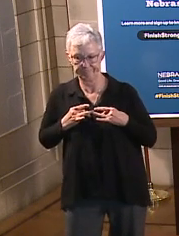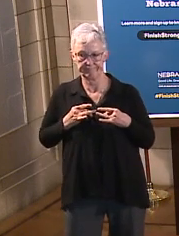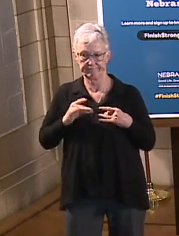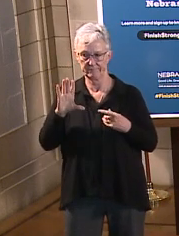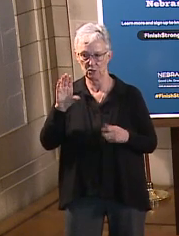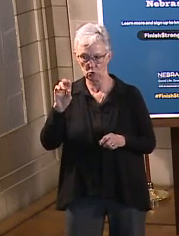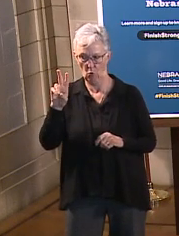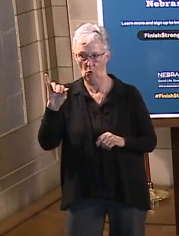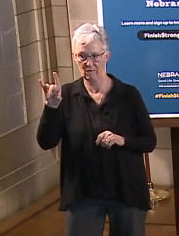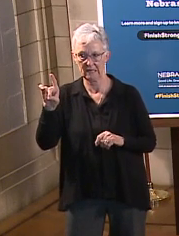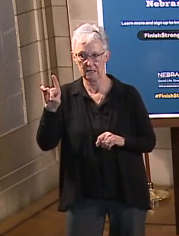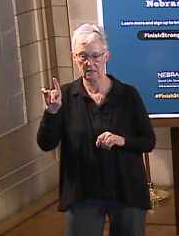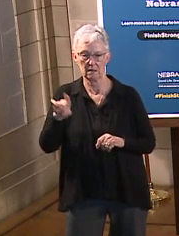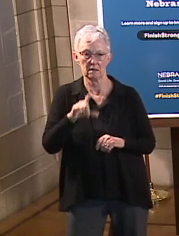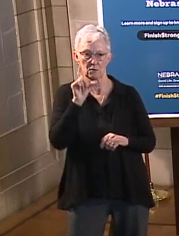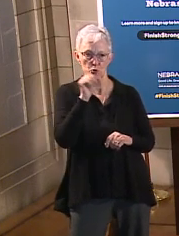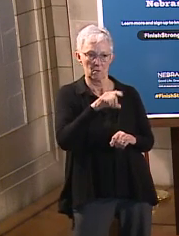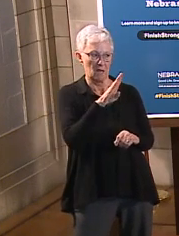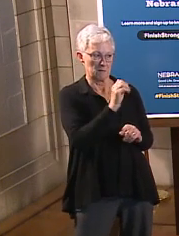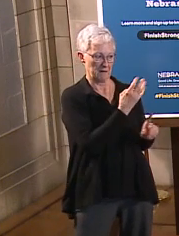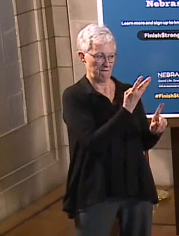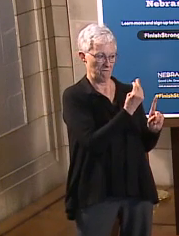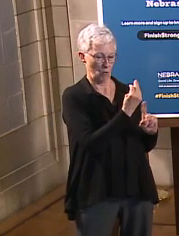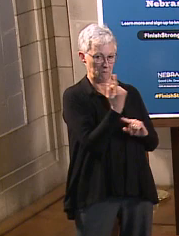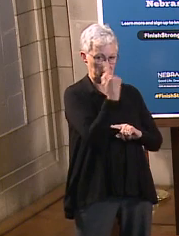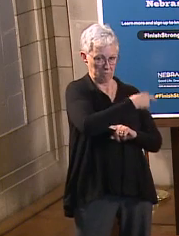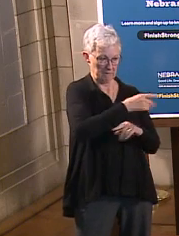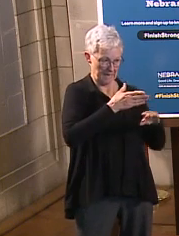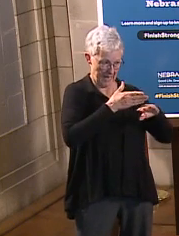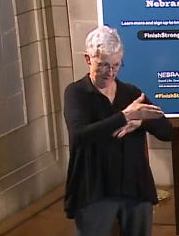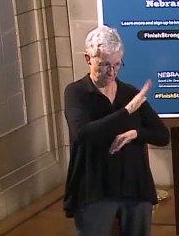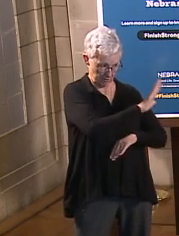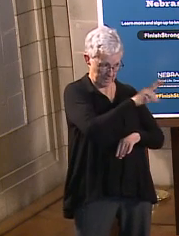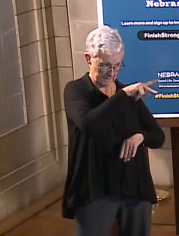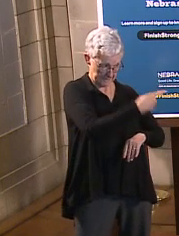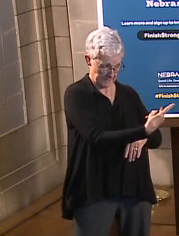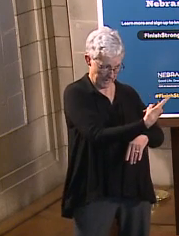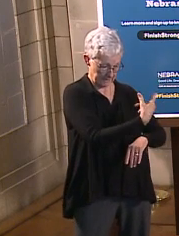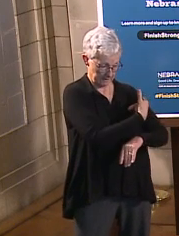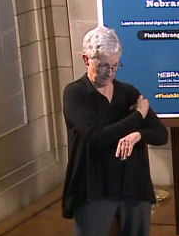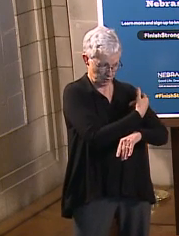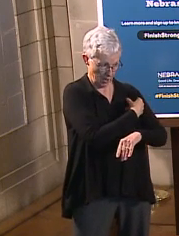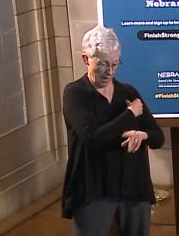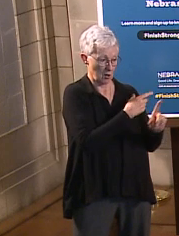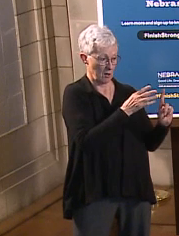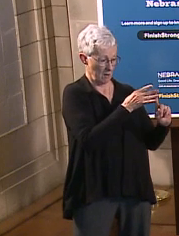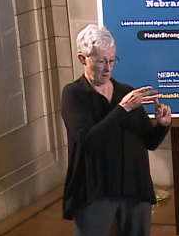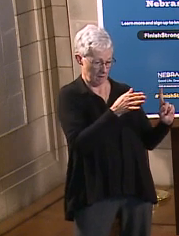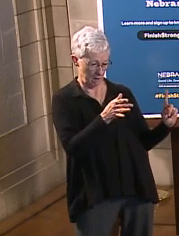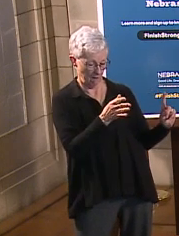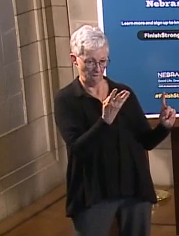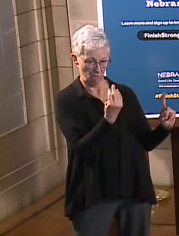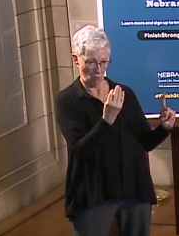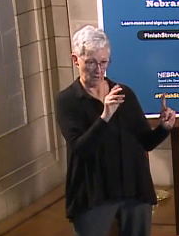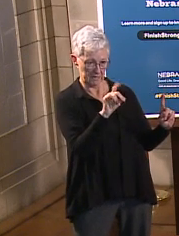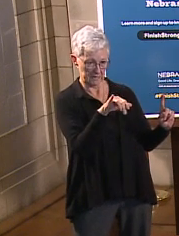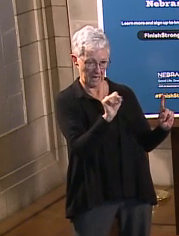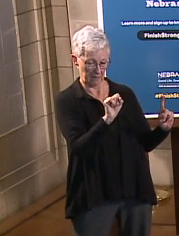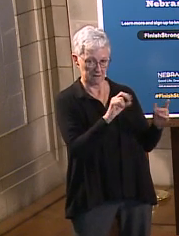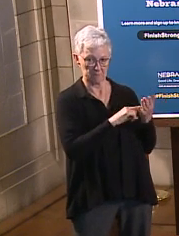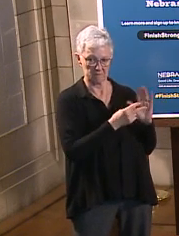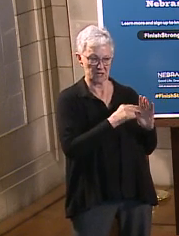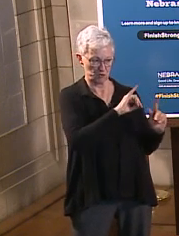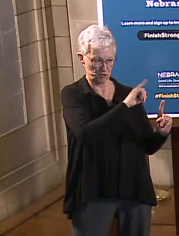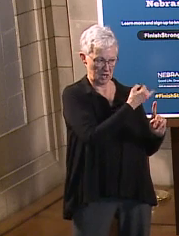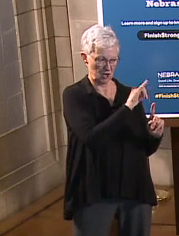have to be 14 days after they have completed a vaccination series. So that's either one shot for the J&J